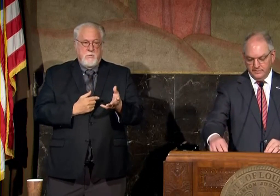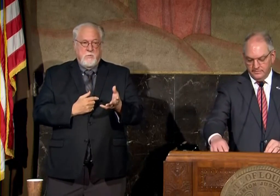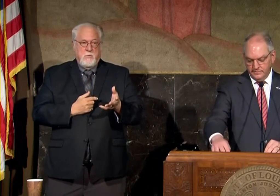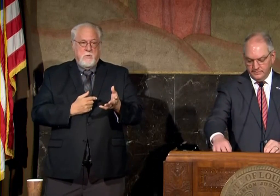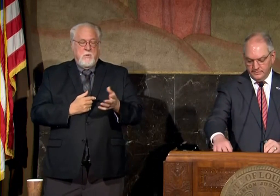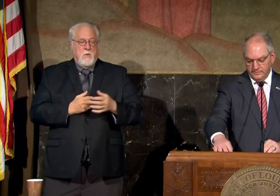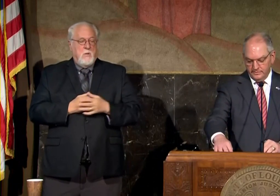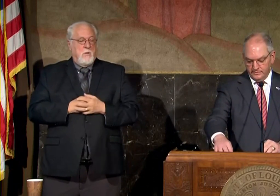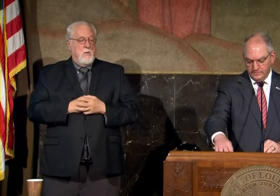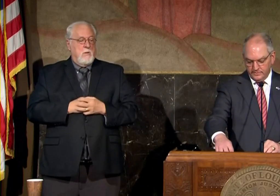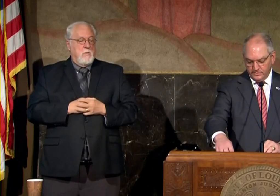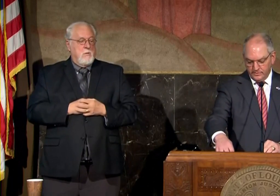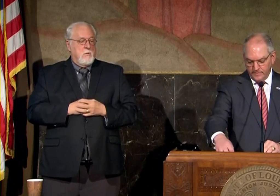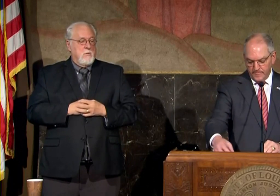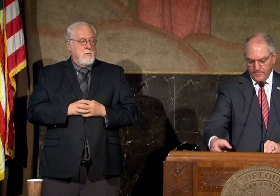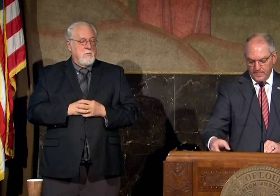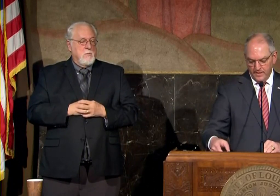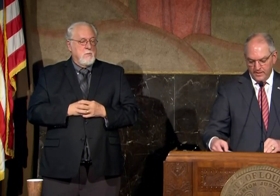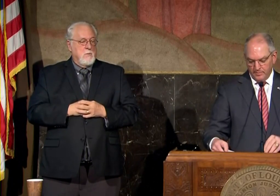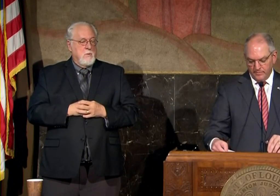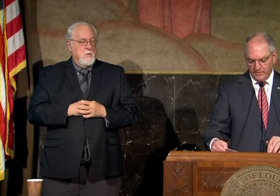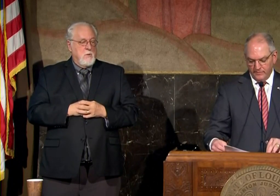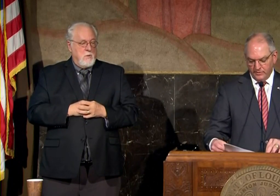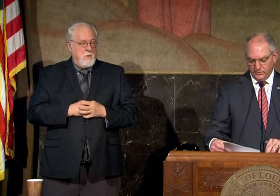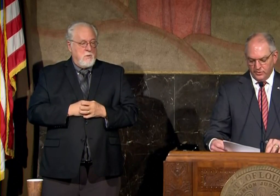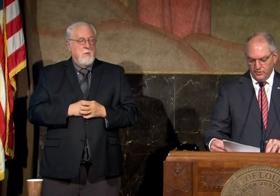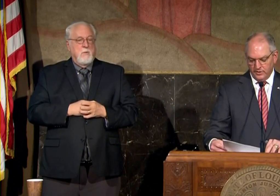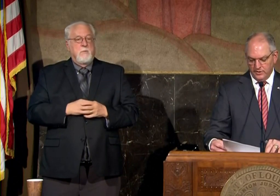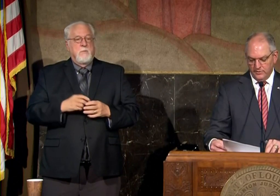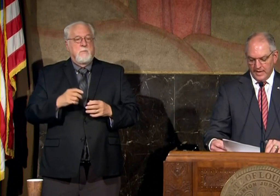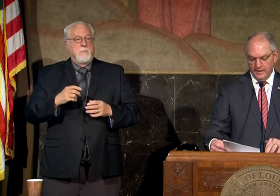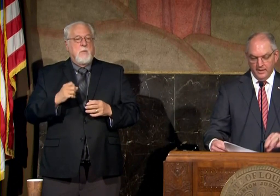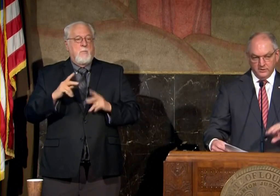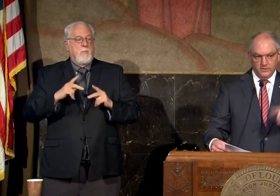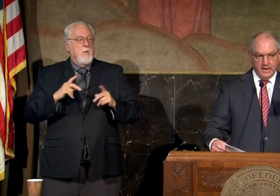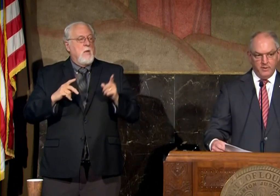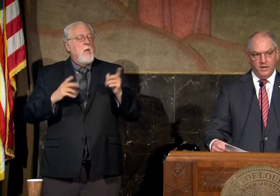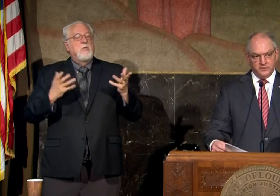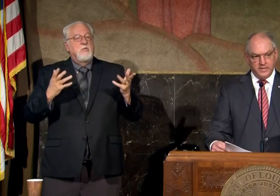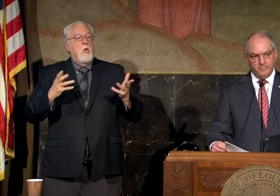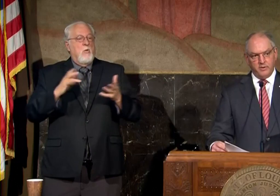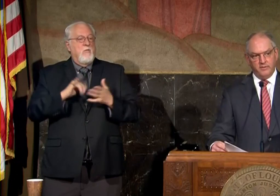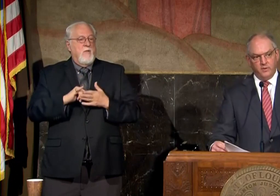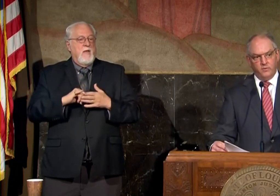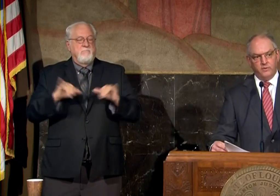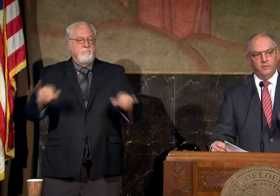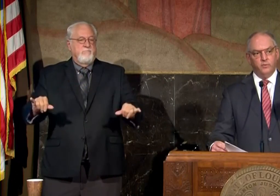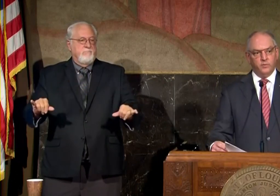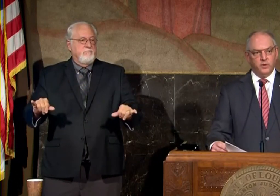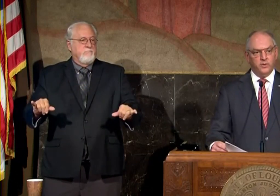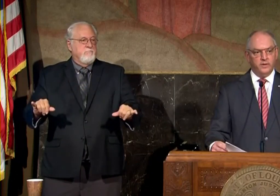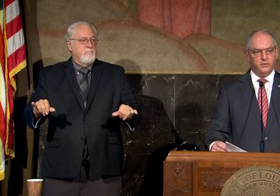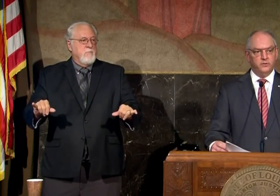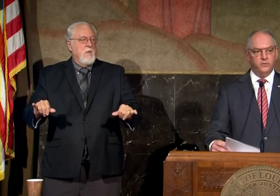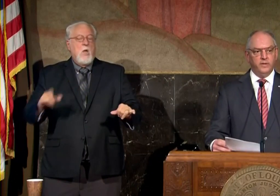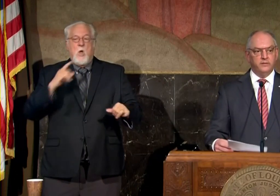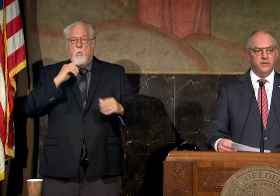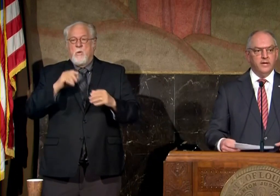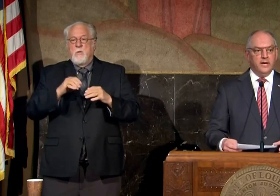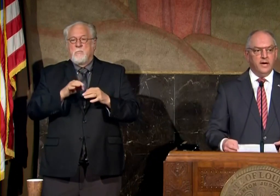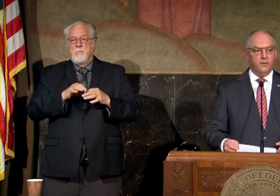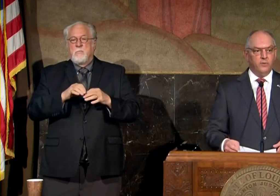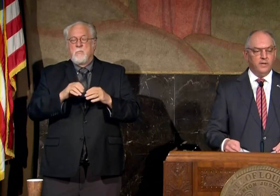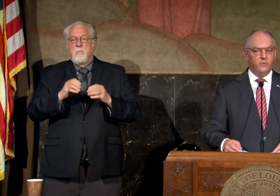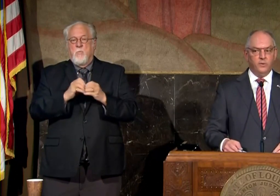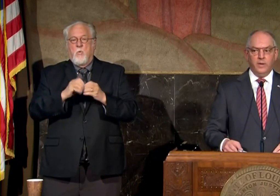uh the number of individuals who can do that so that will all stay part of the order we will go another two weeks